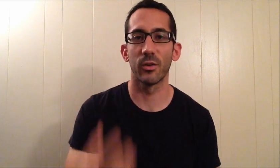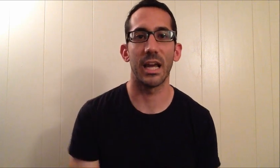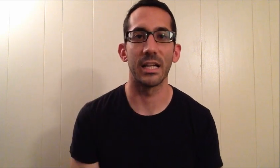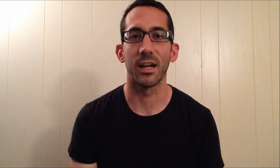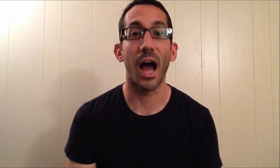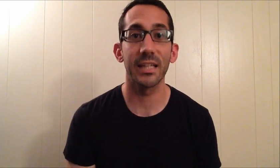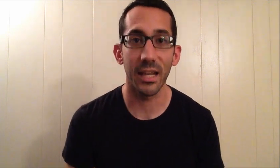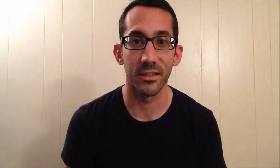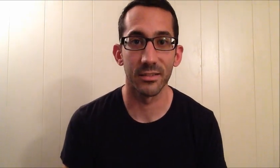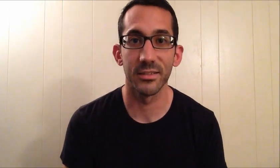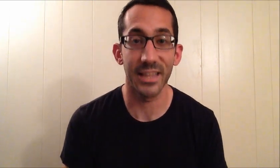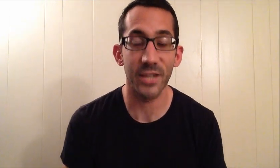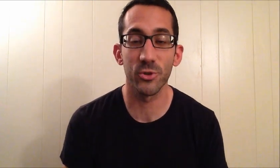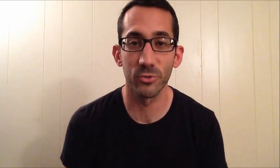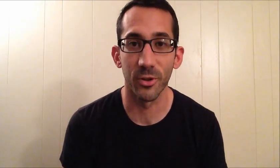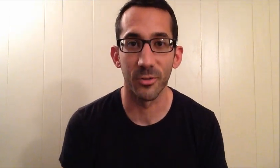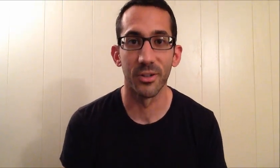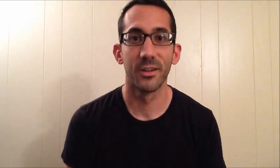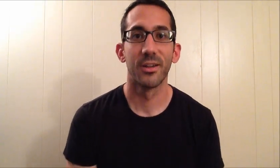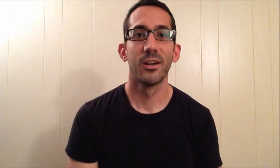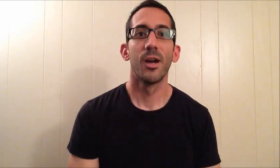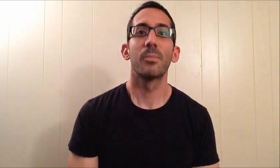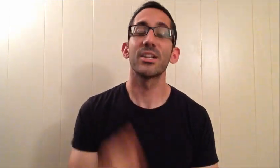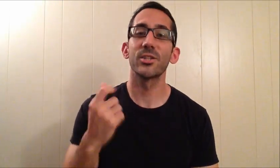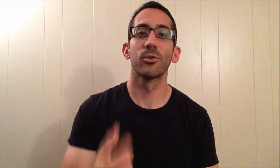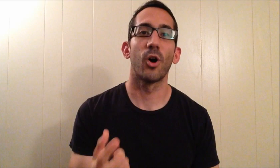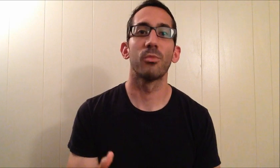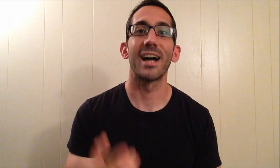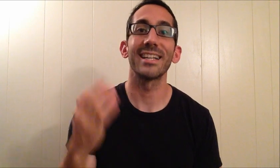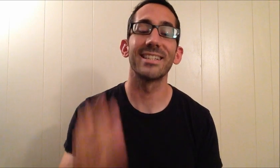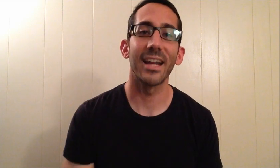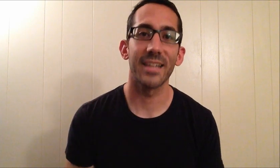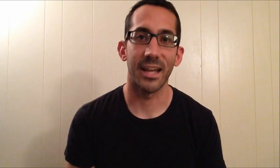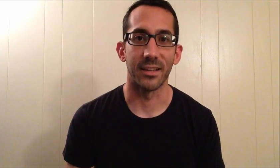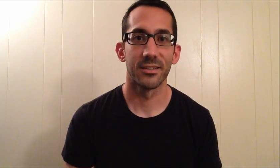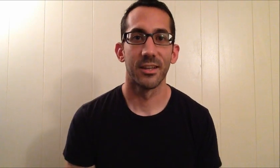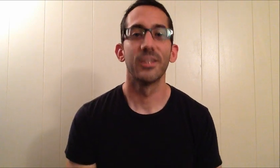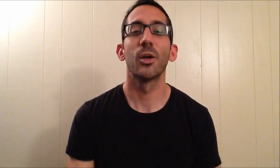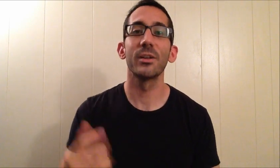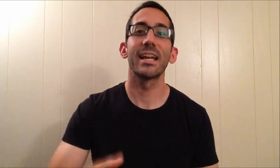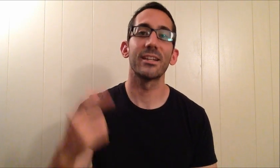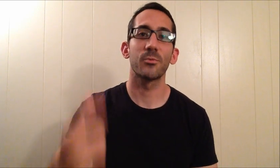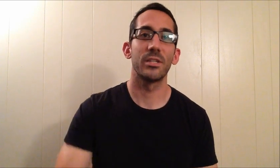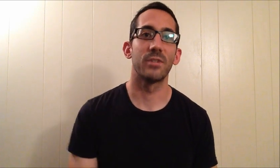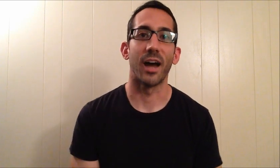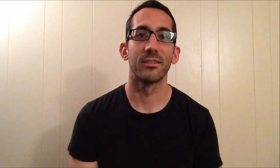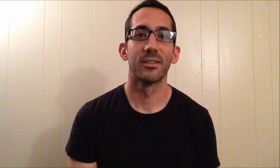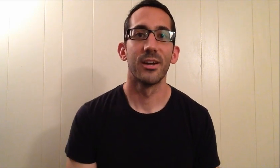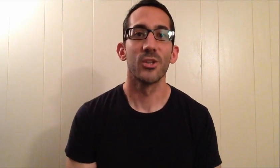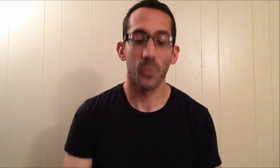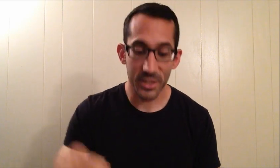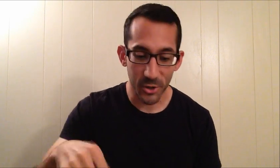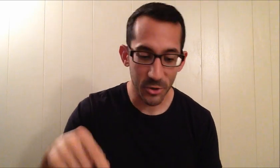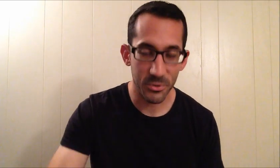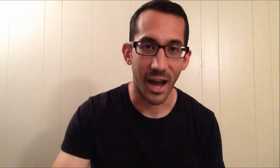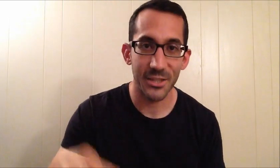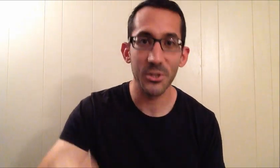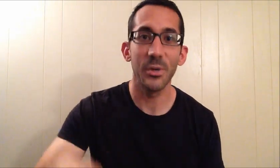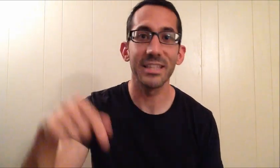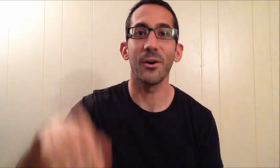irritating. I get it. That's true. But it's still a roadblock. It's not a dead end. The only dead end is when you die. So until you die, until you hit